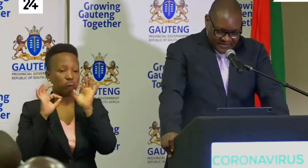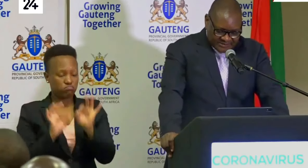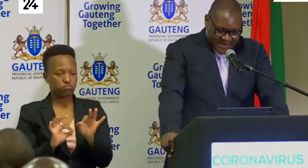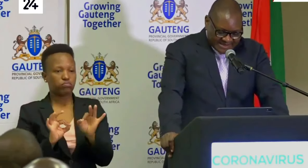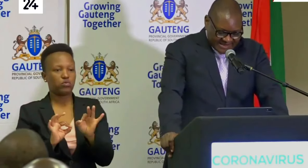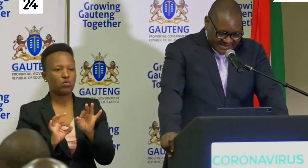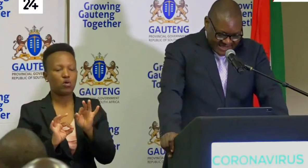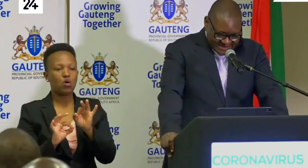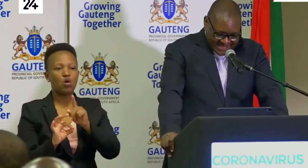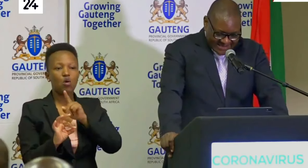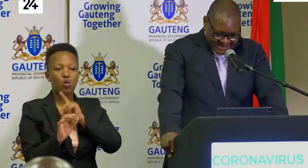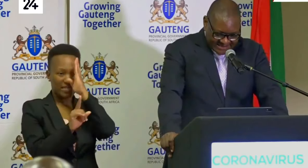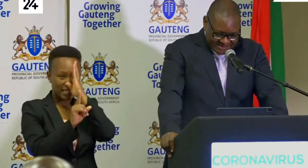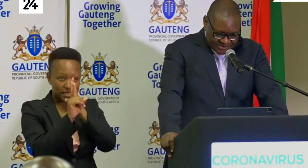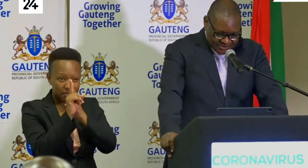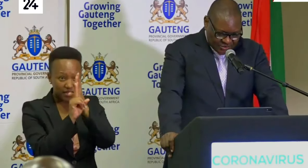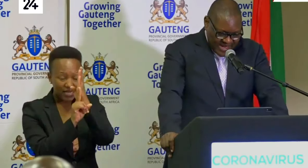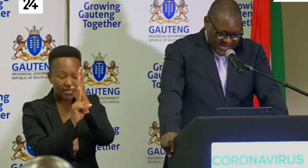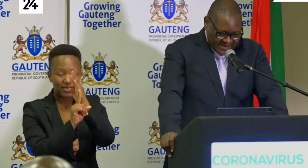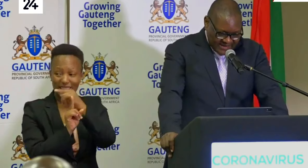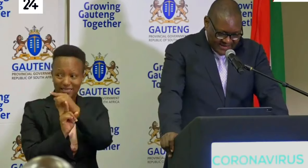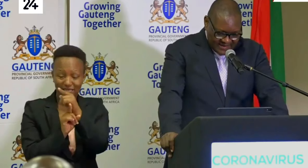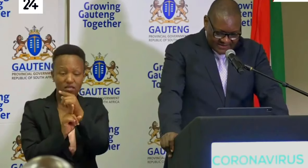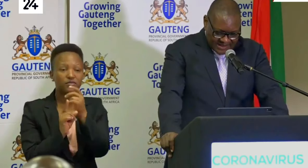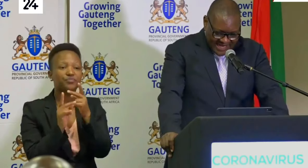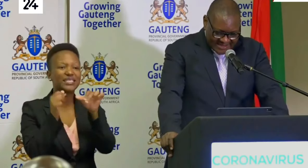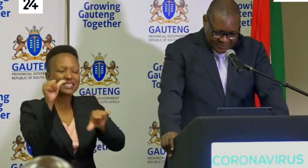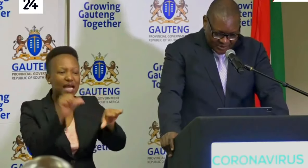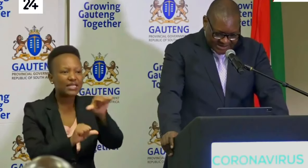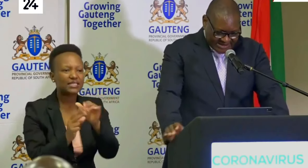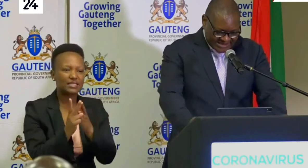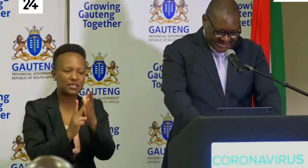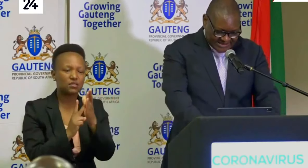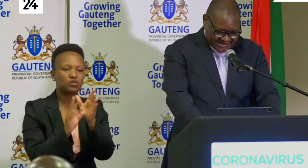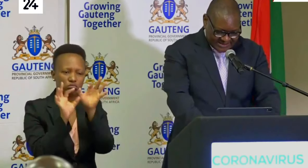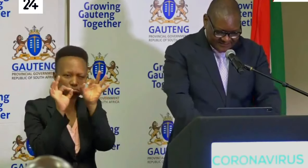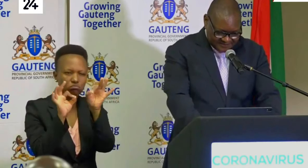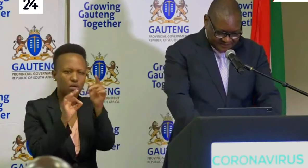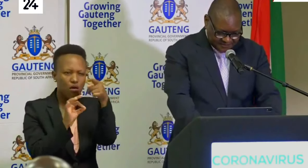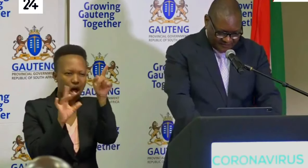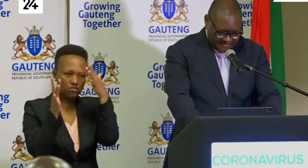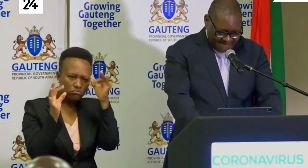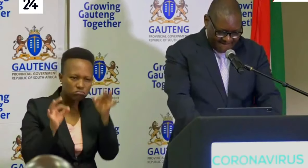specialists and scientists to make the right political decisions.